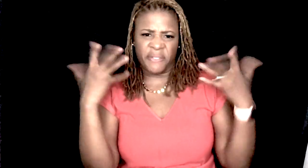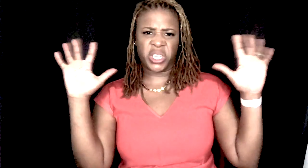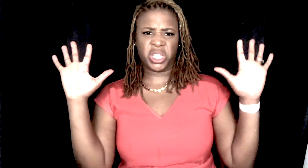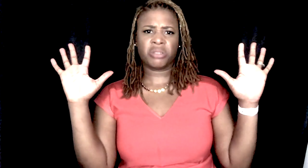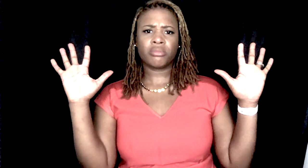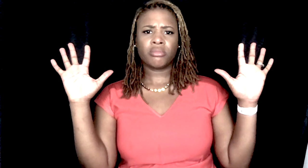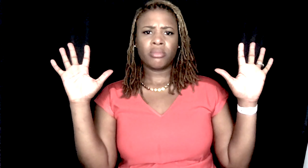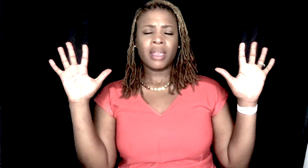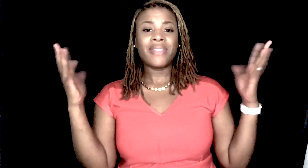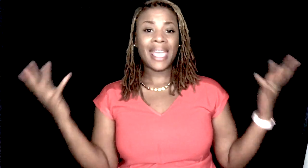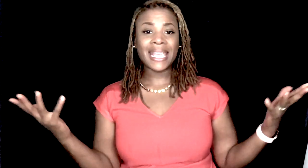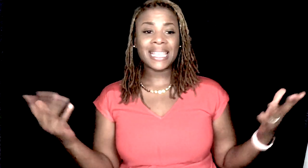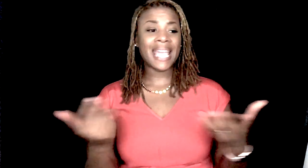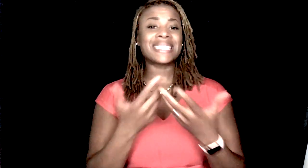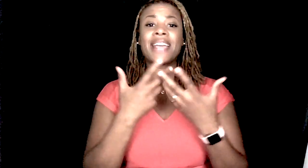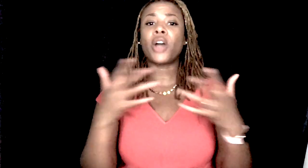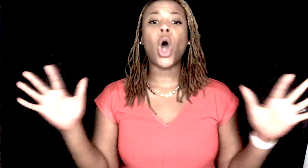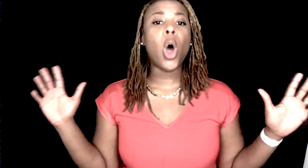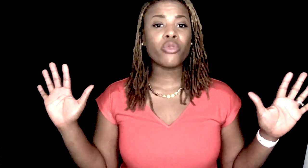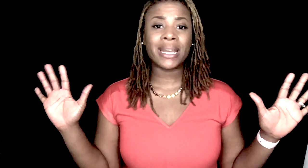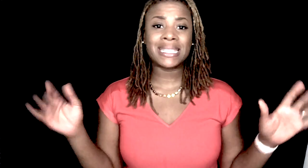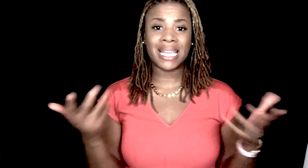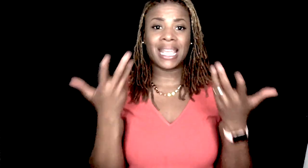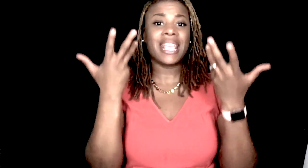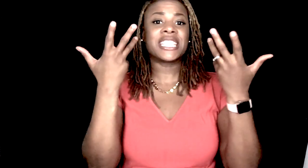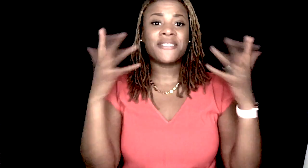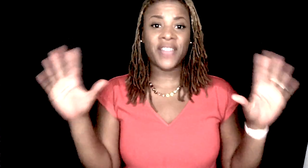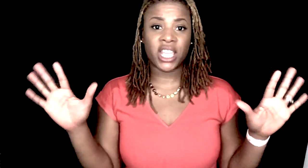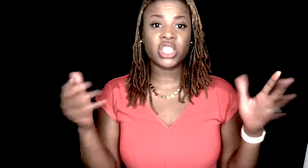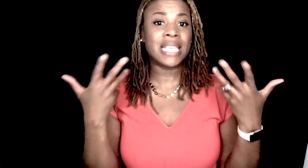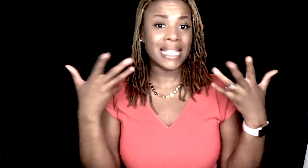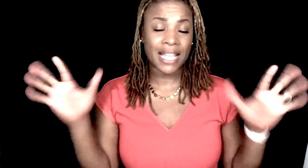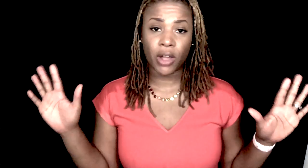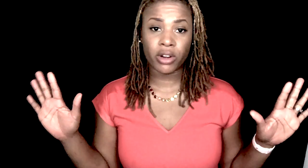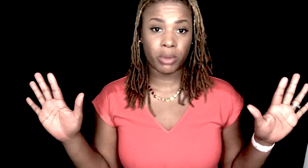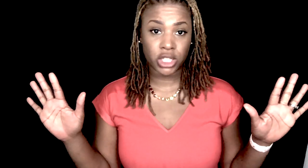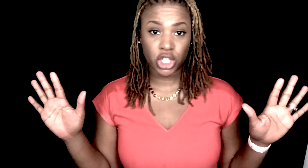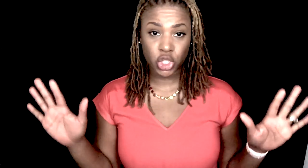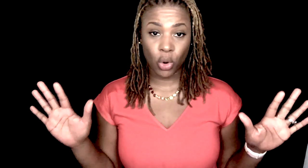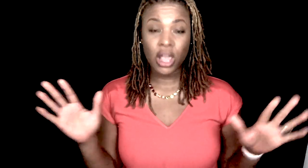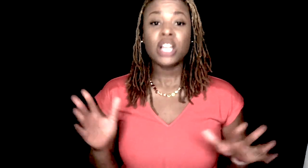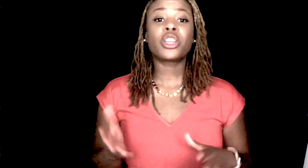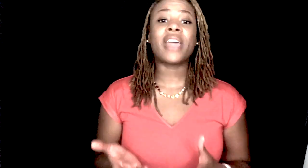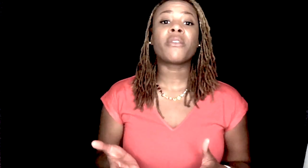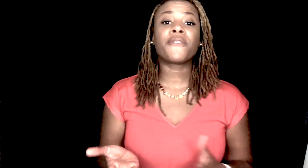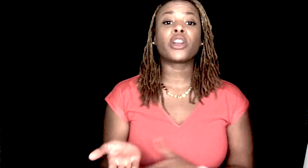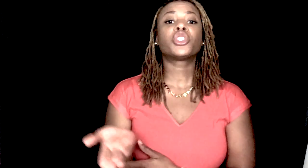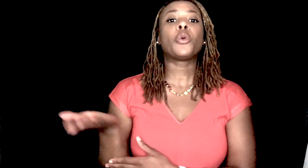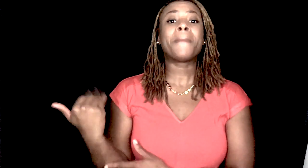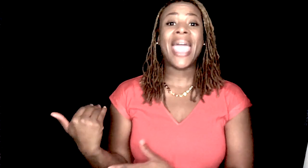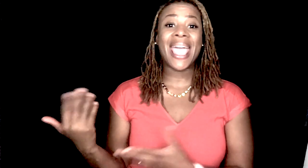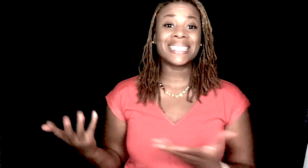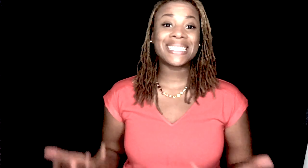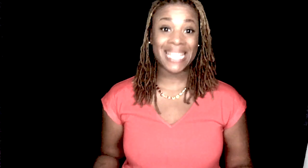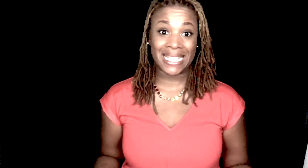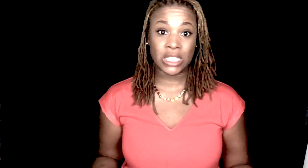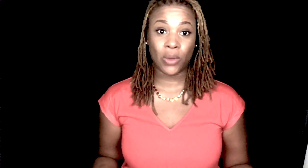that indicates that I've already done it. It's finished. Yes, I've already went to the store. So, that refers to past tense. Okay.